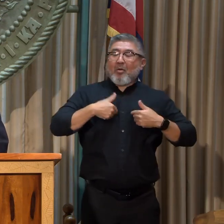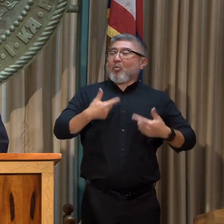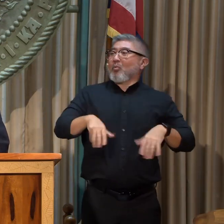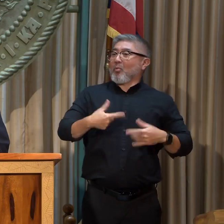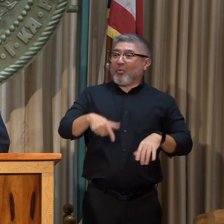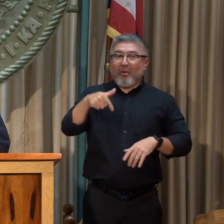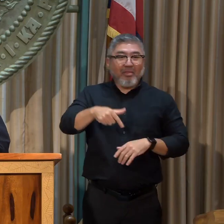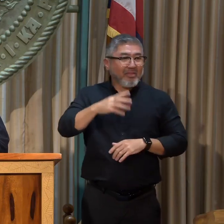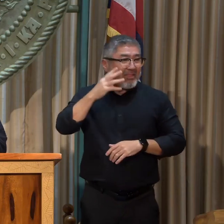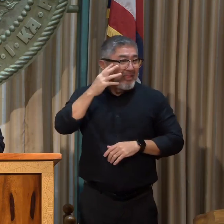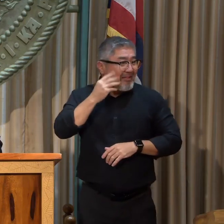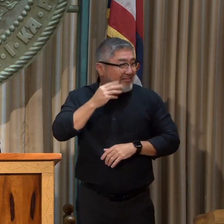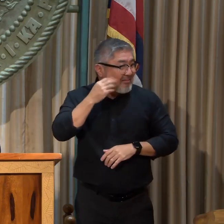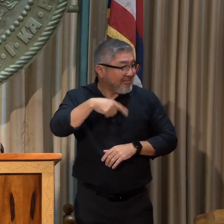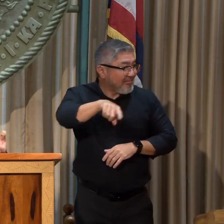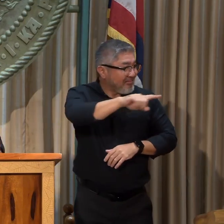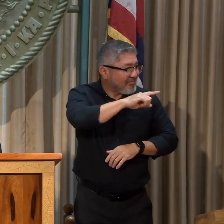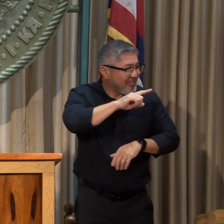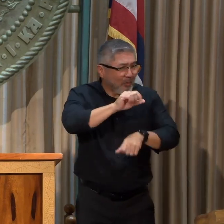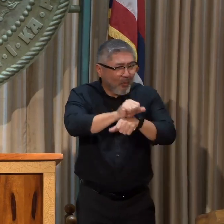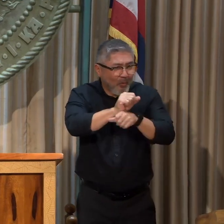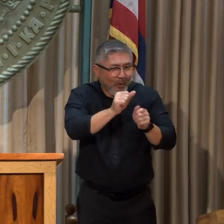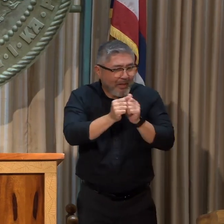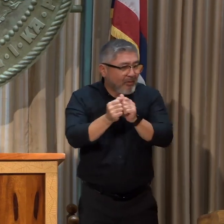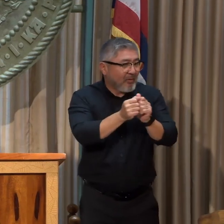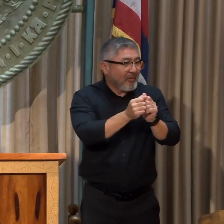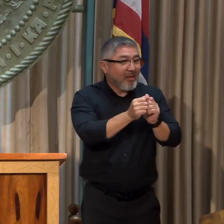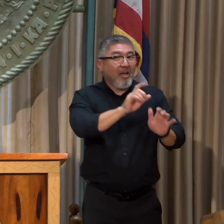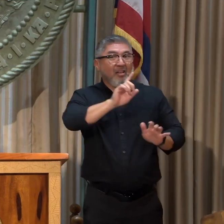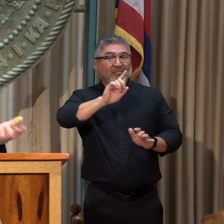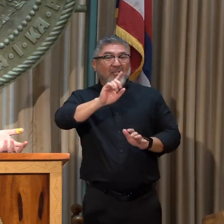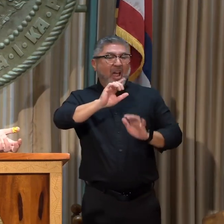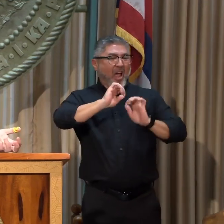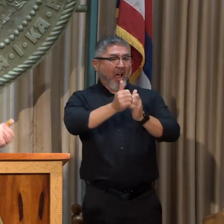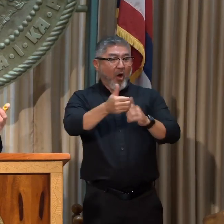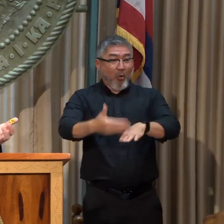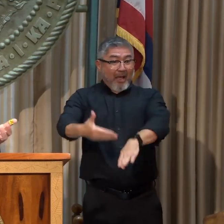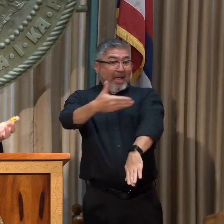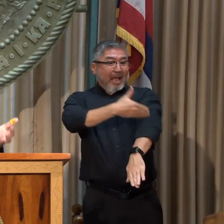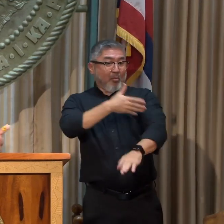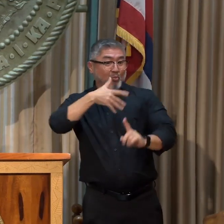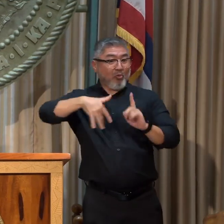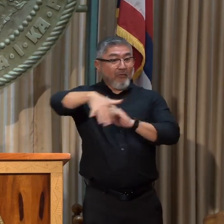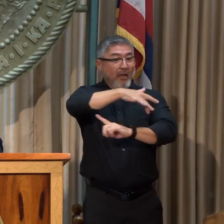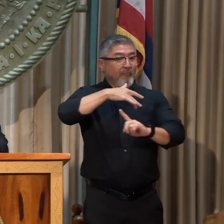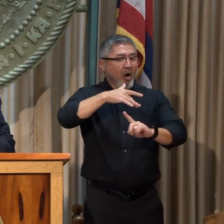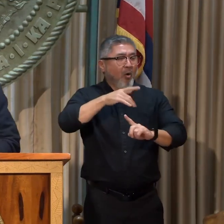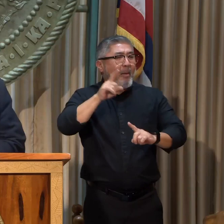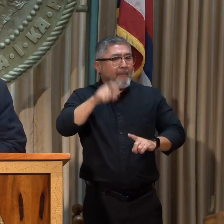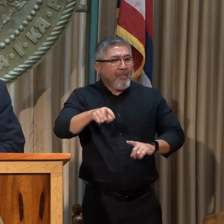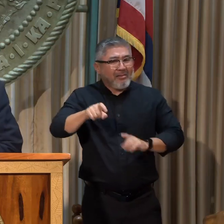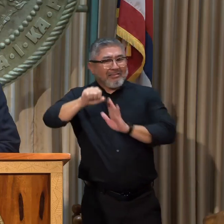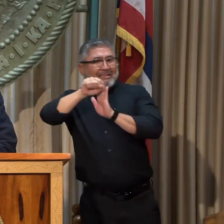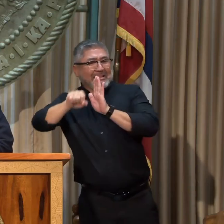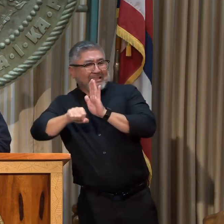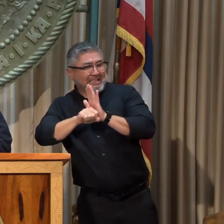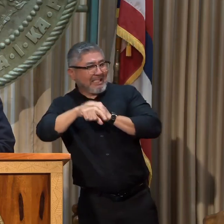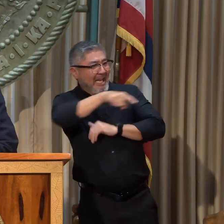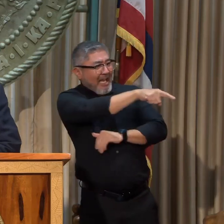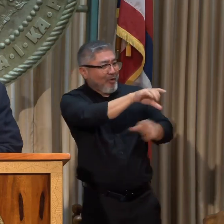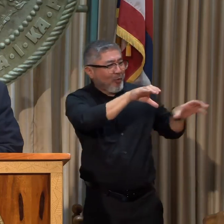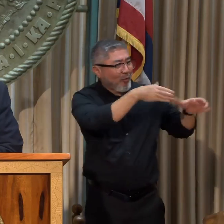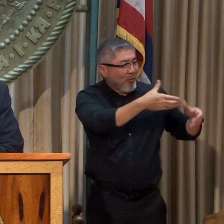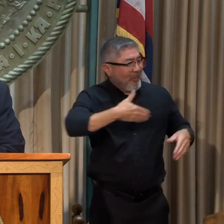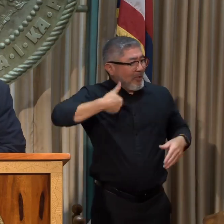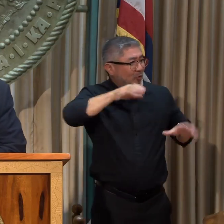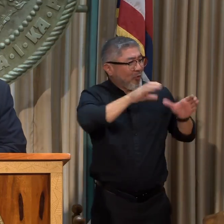because the only way we're going to actually improve our environment is to work together. That really is true. So thank you for